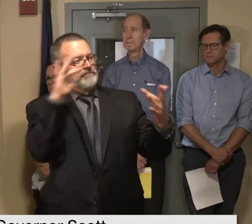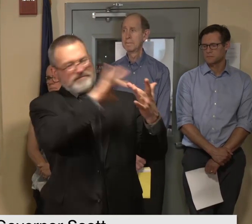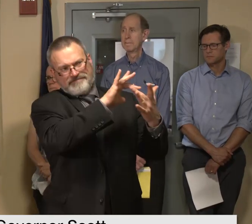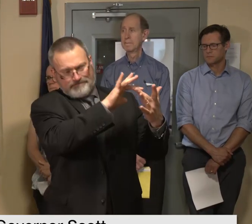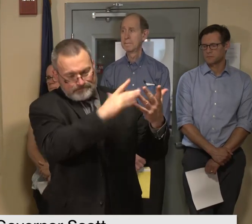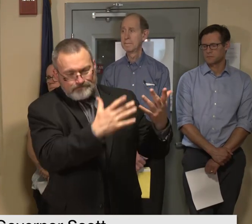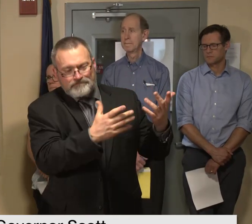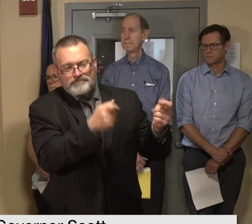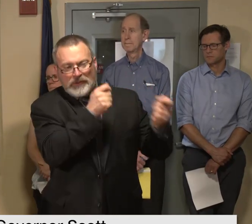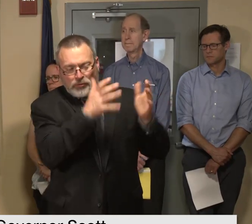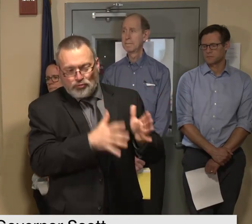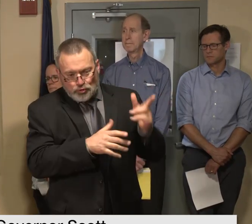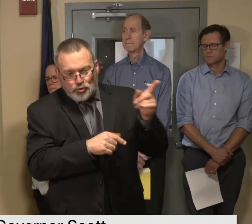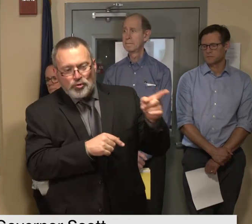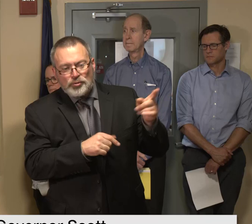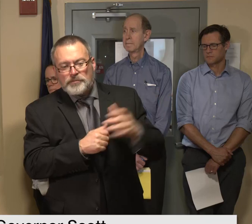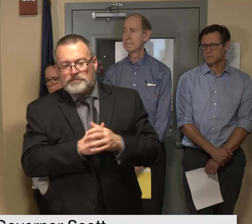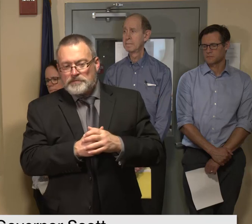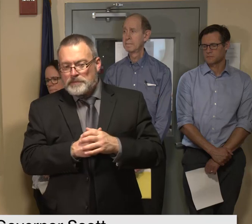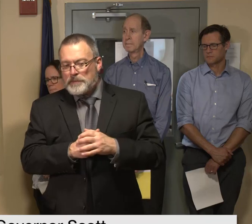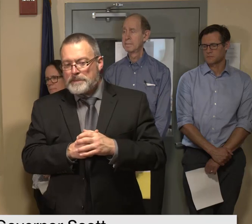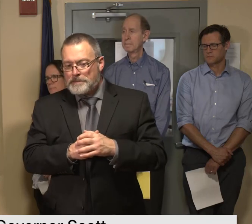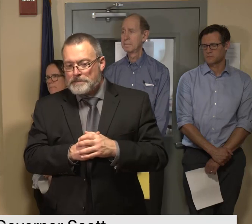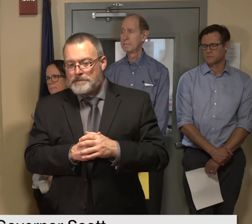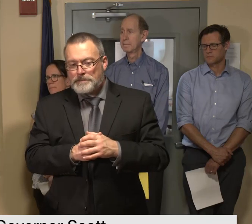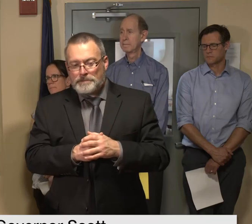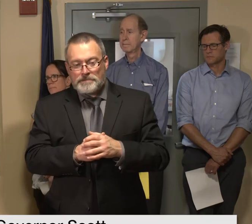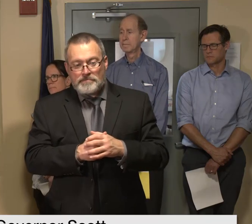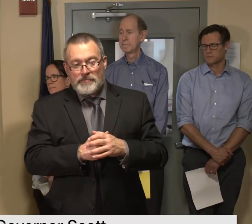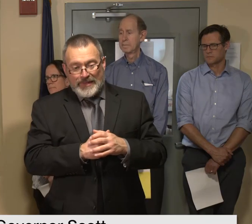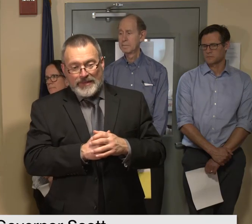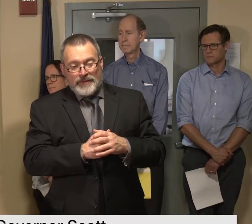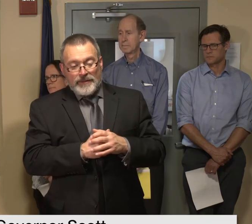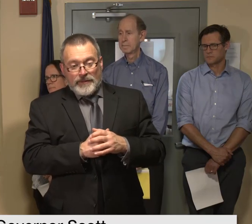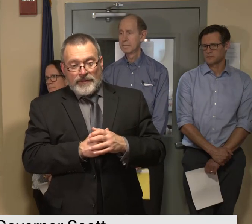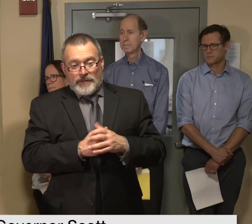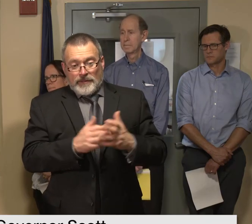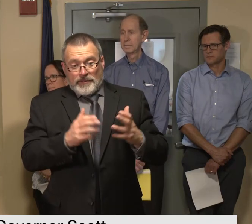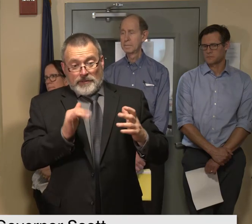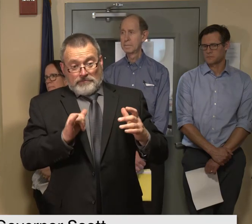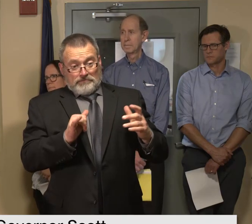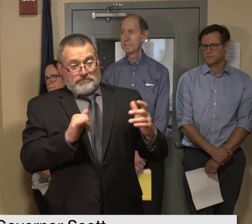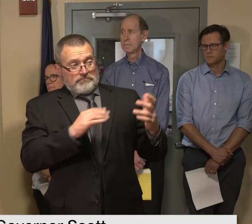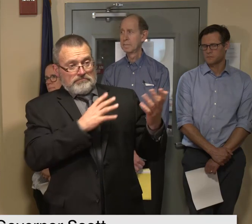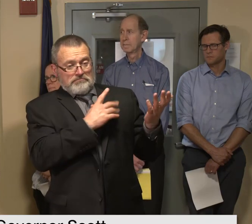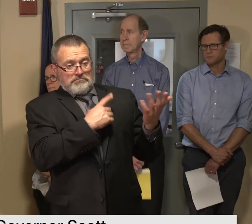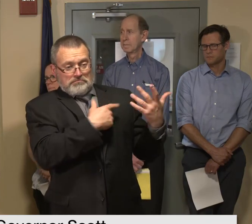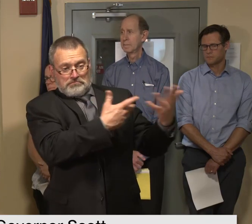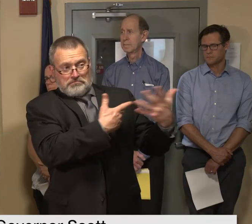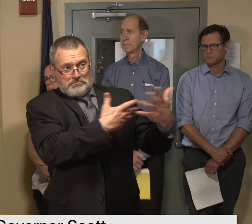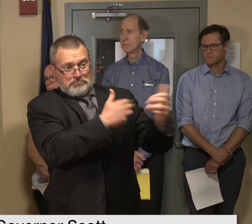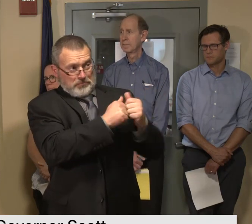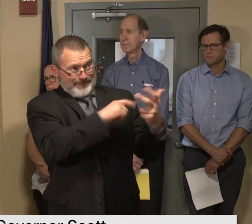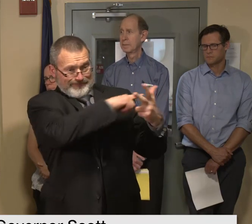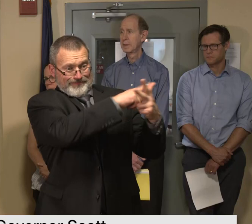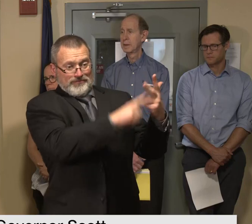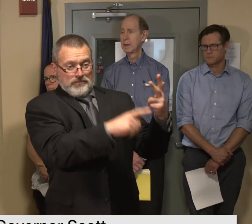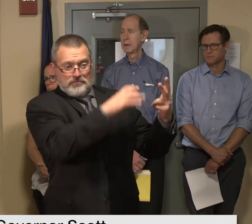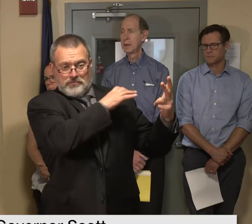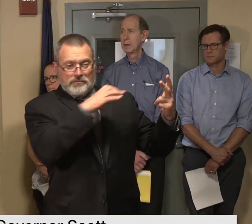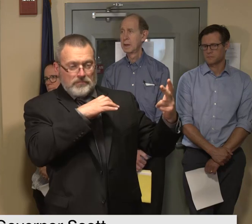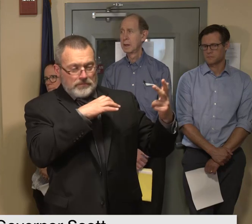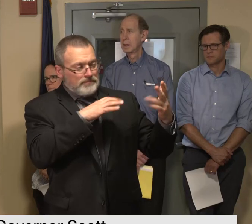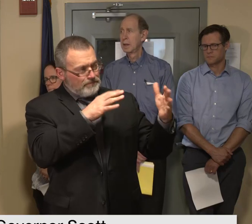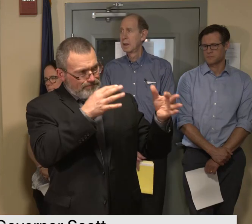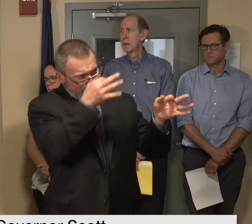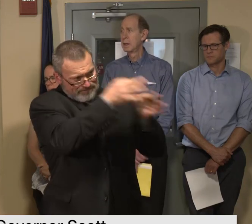and um and since then we've had given the congressional delegation a briefing as to what